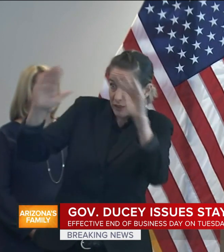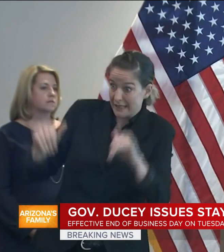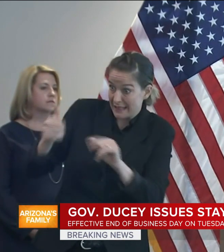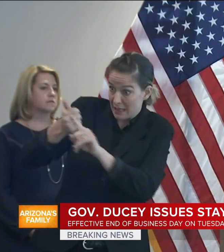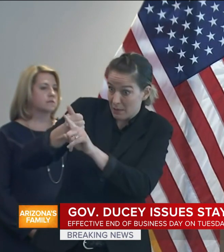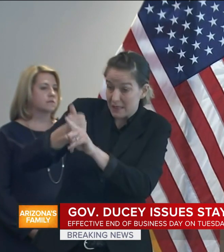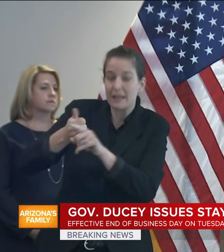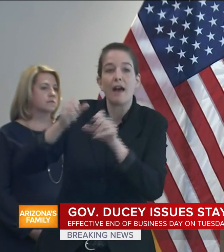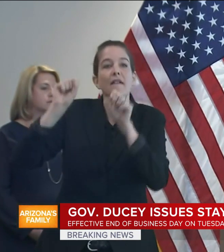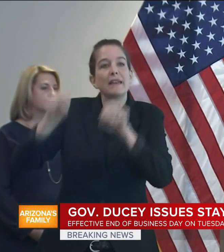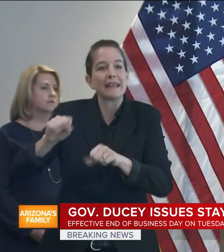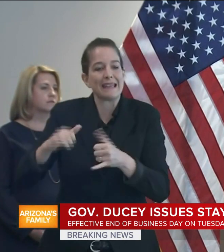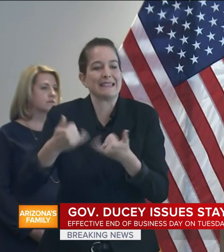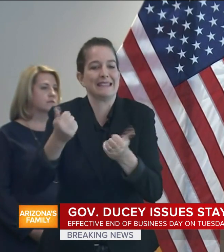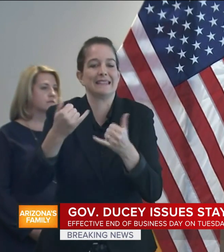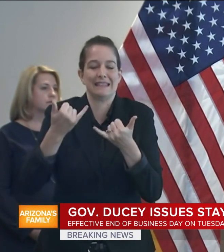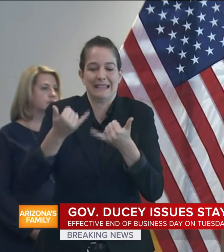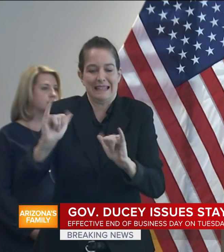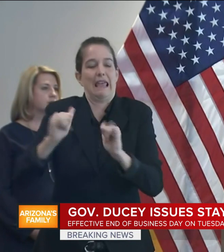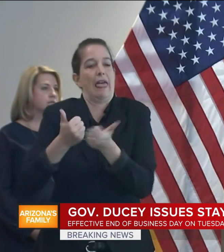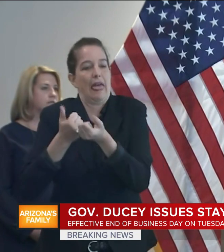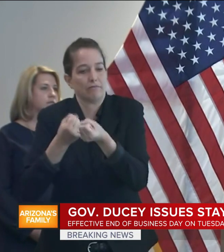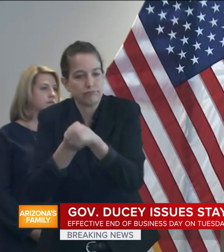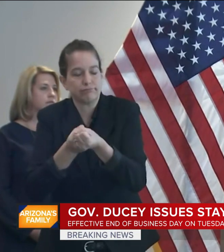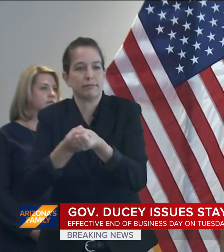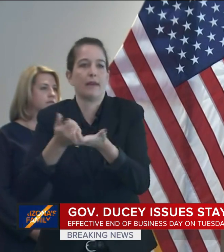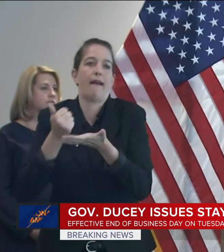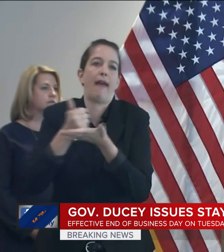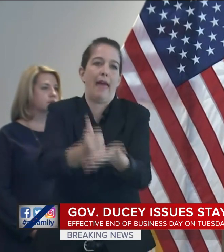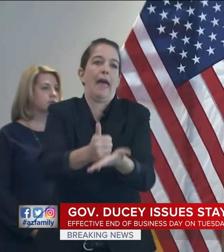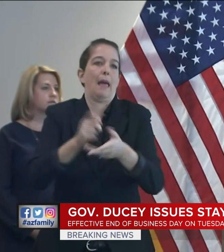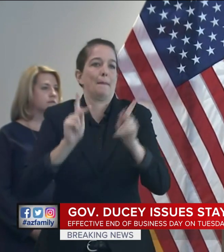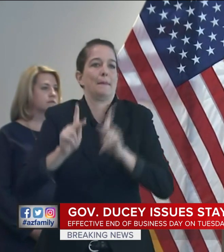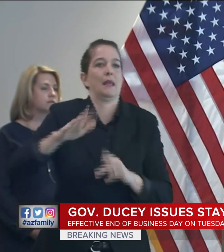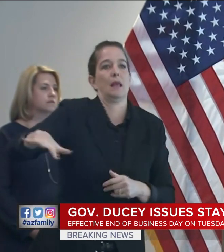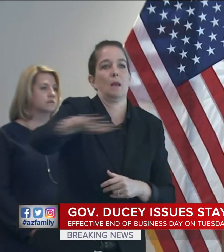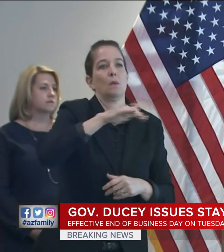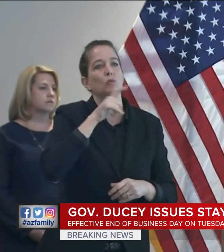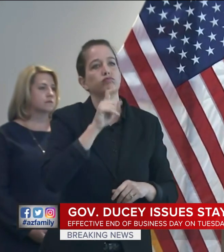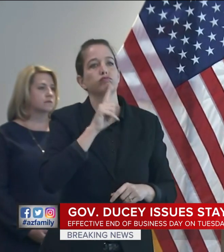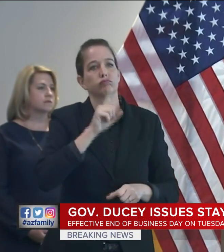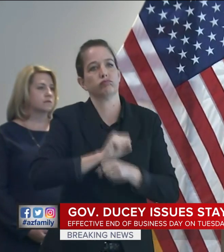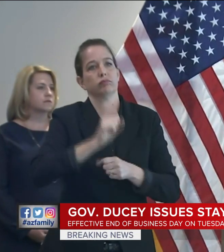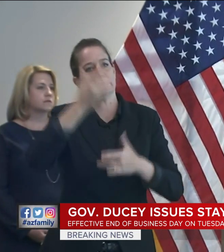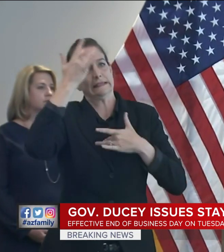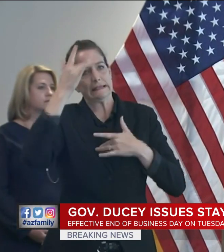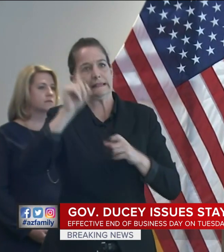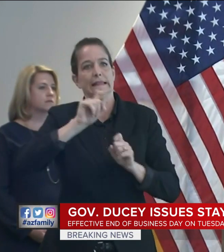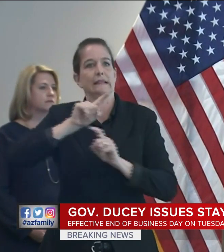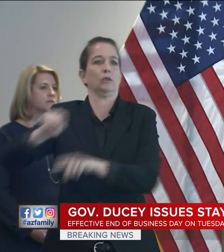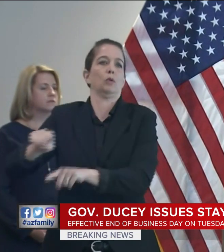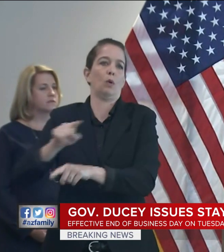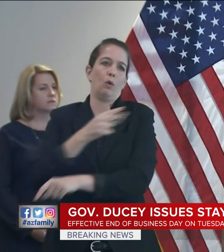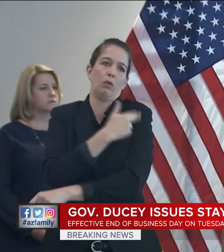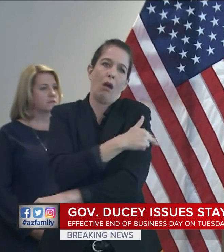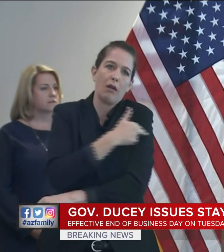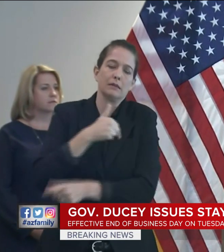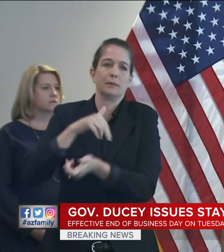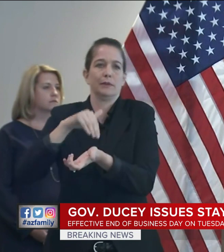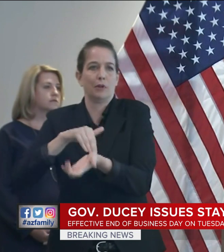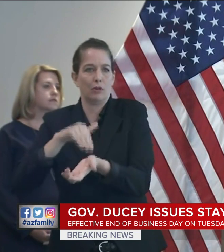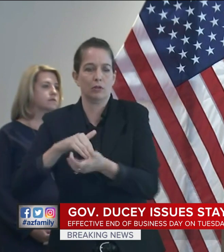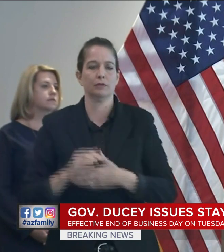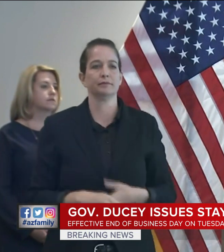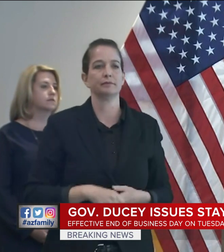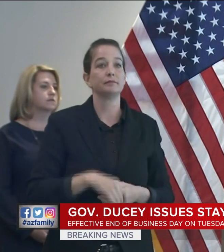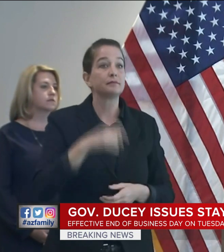For more on the findings and recommendations that led to this order and how Arizona is working to increase capacity in our health care system,